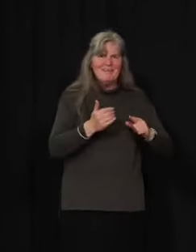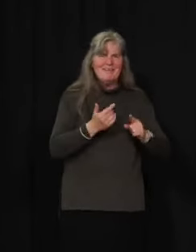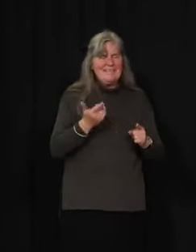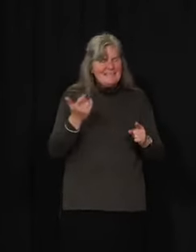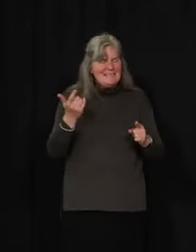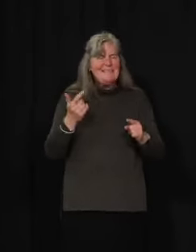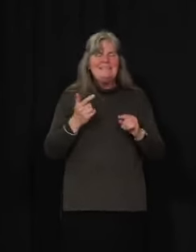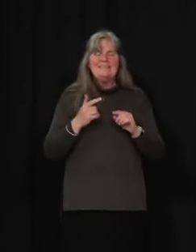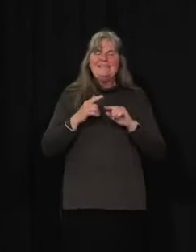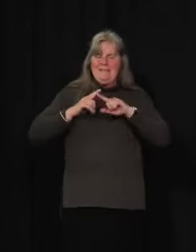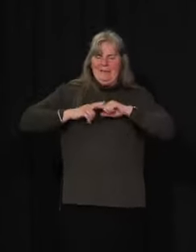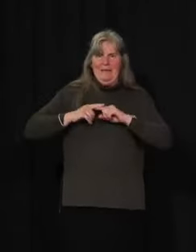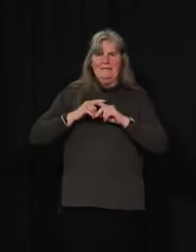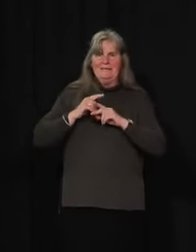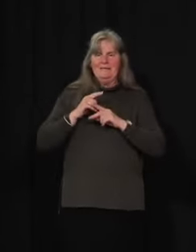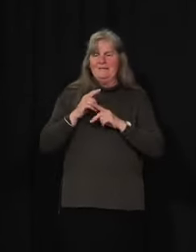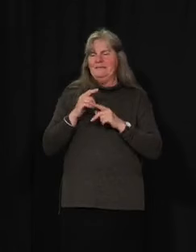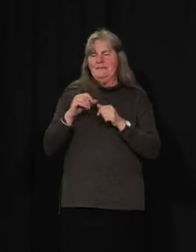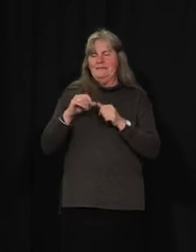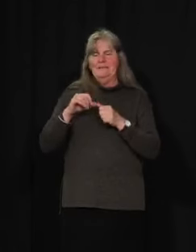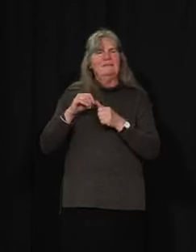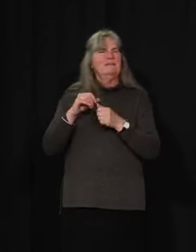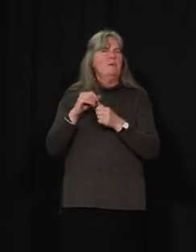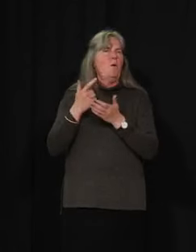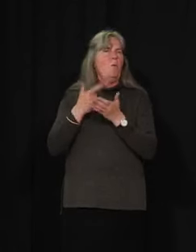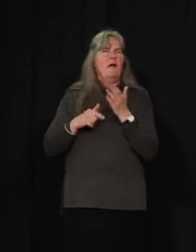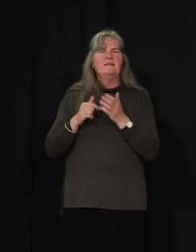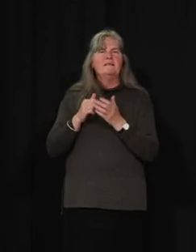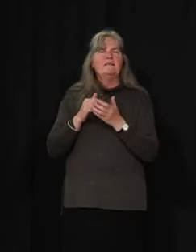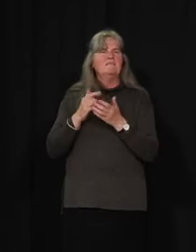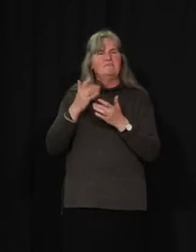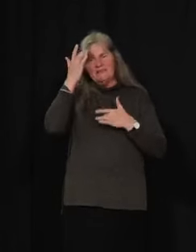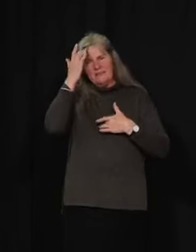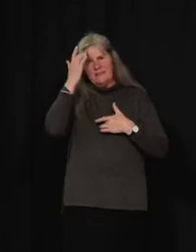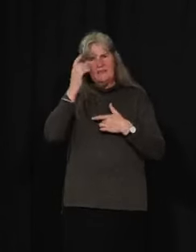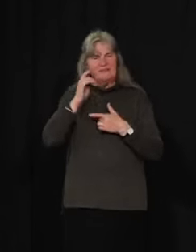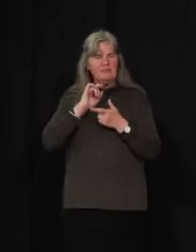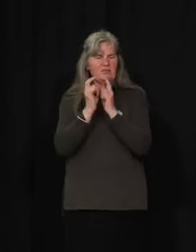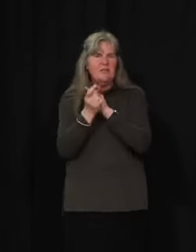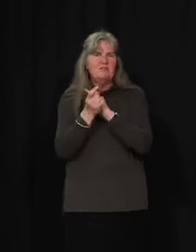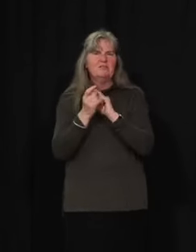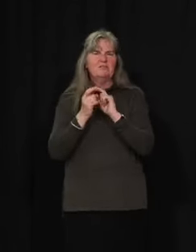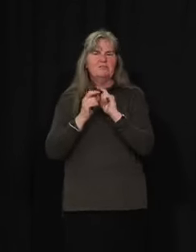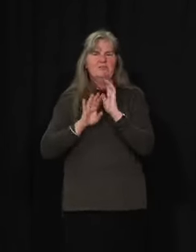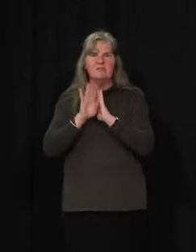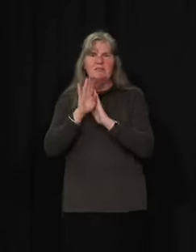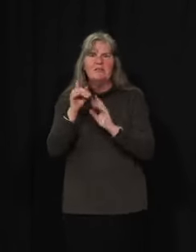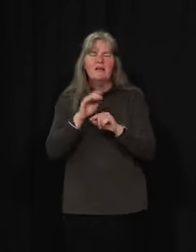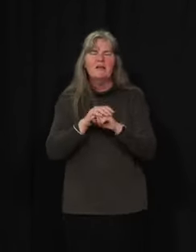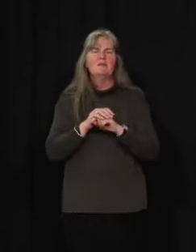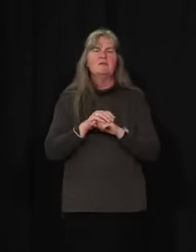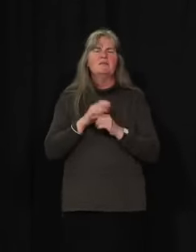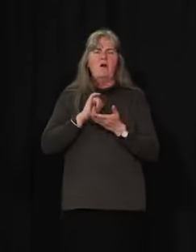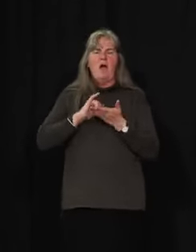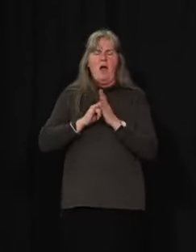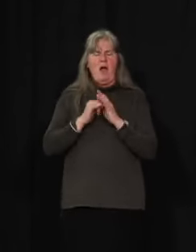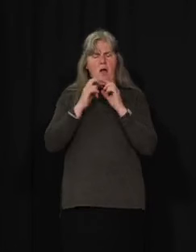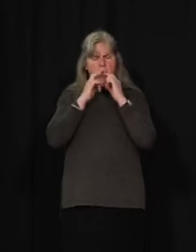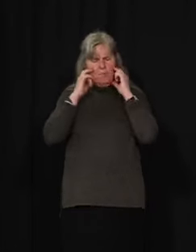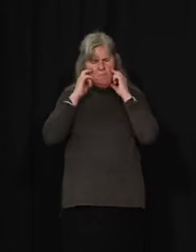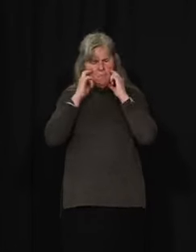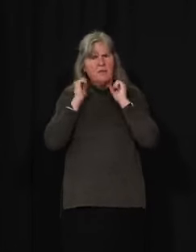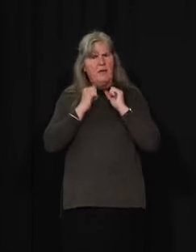epidemiology and evolving evidence and just increasing understanding of where masks may play a role.